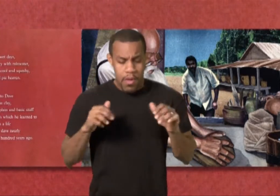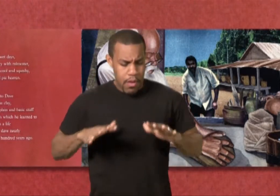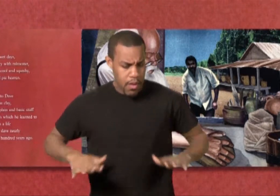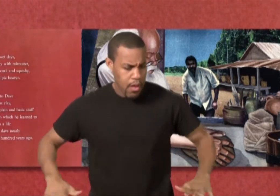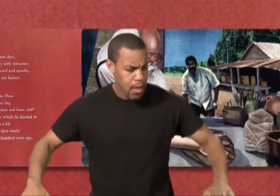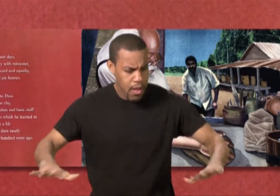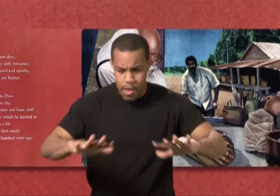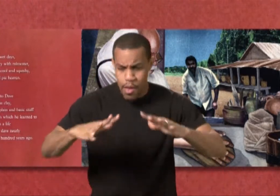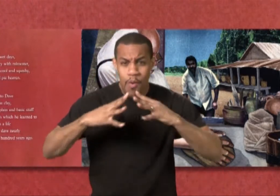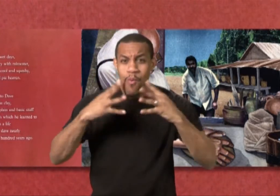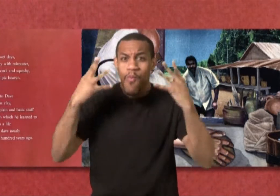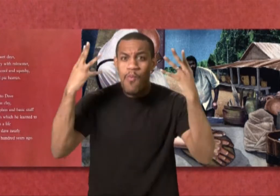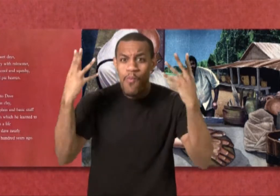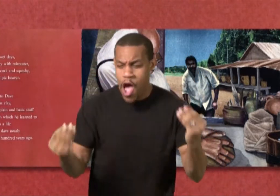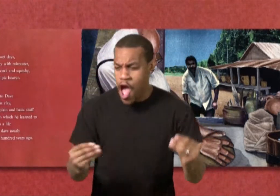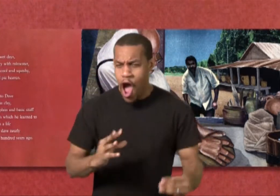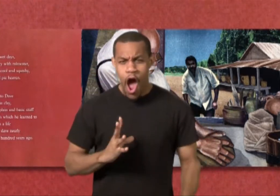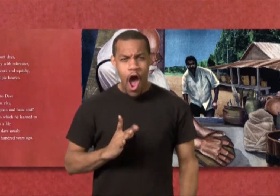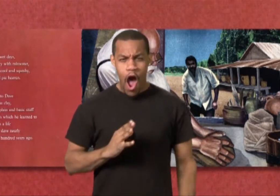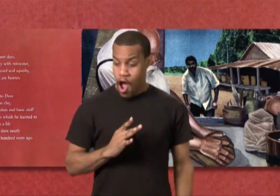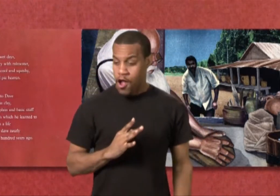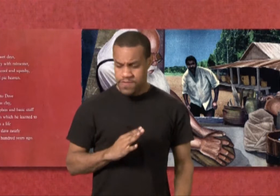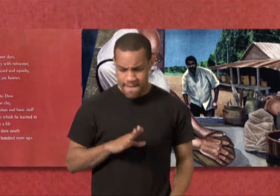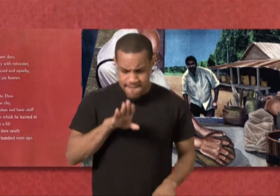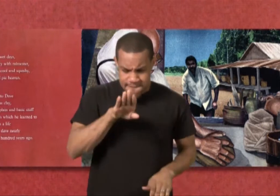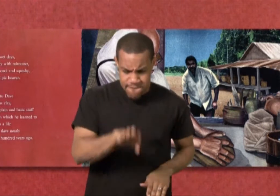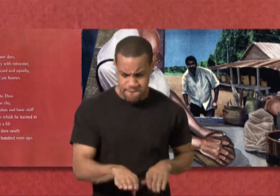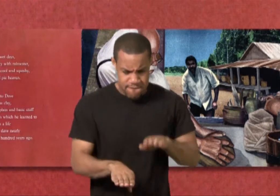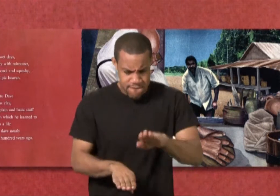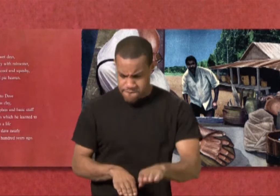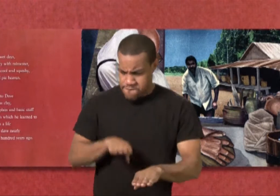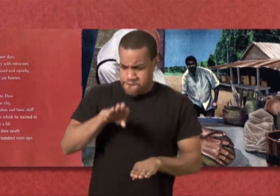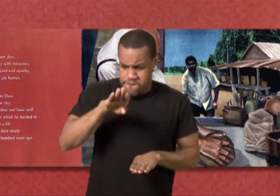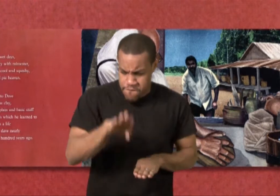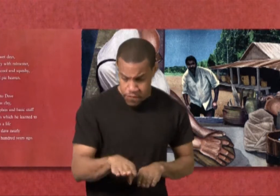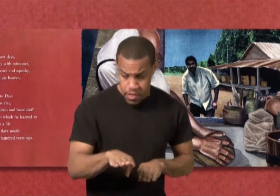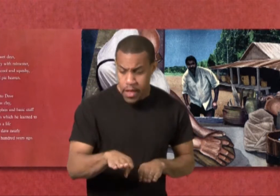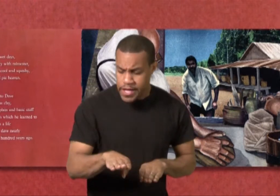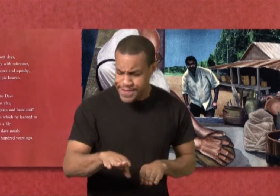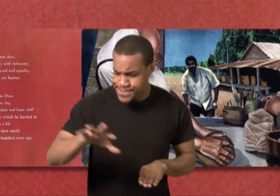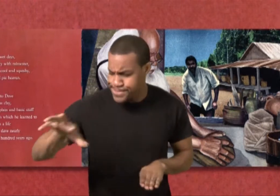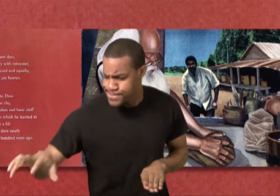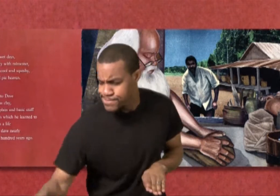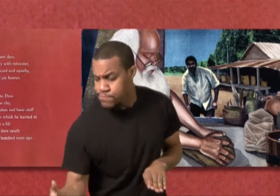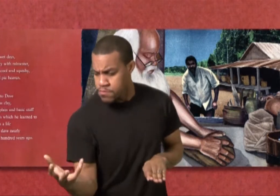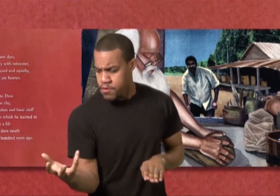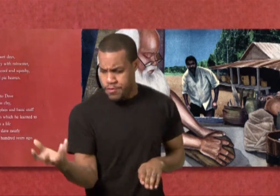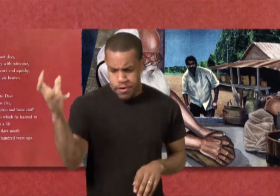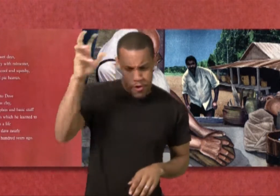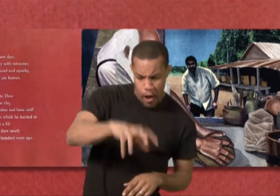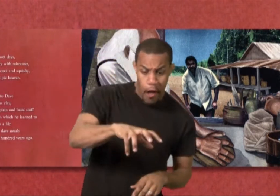On wet days, heavy with rainwater, it is cool and squishy, mud pie heaven.